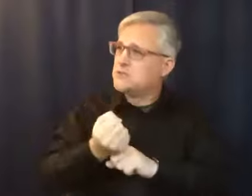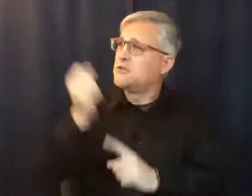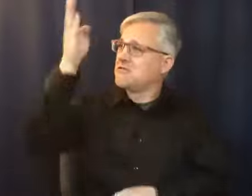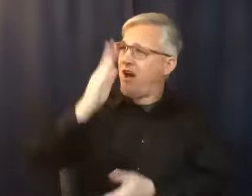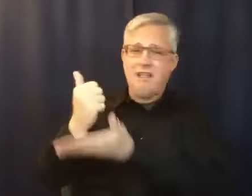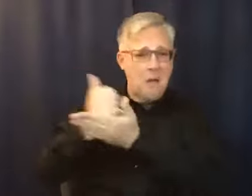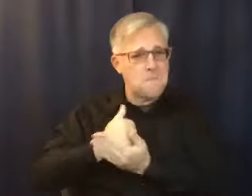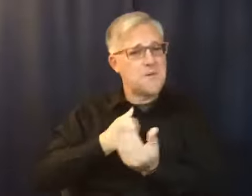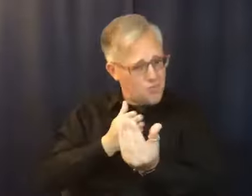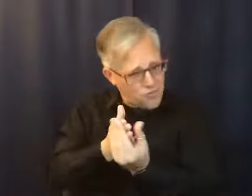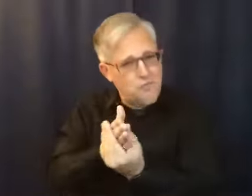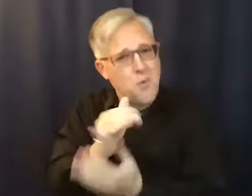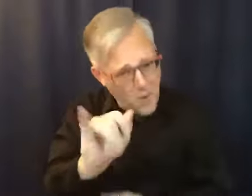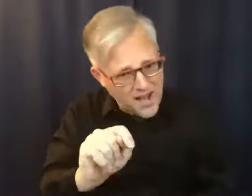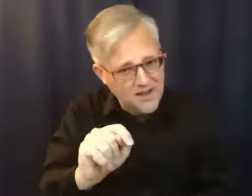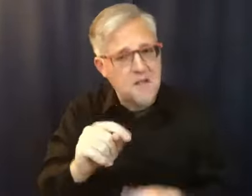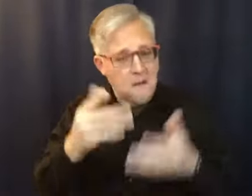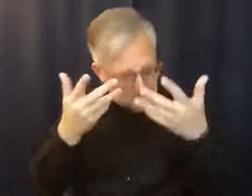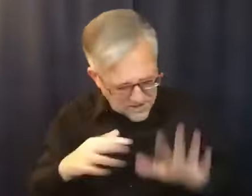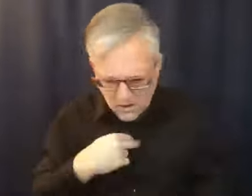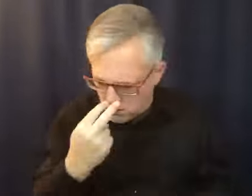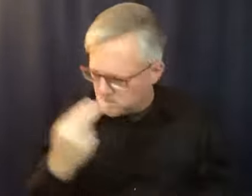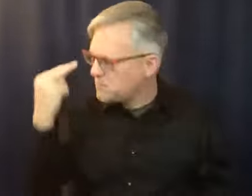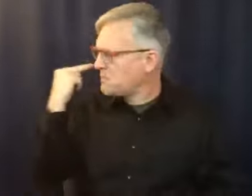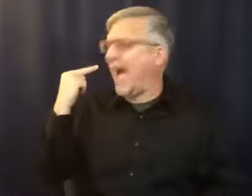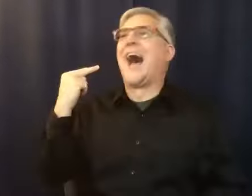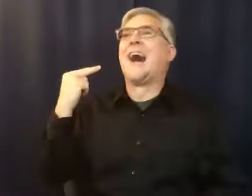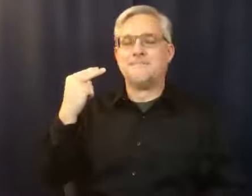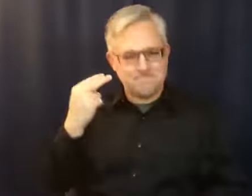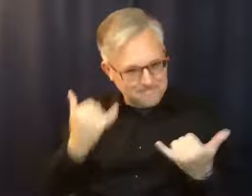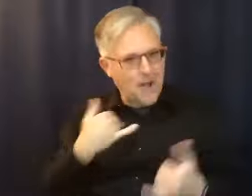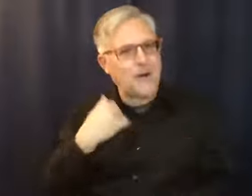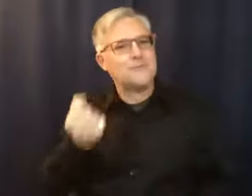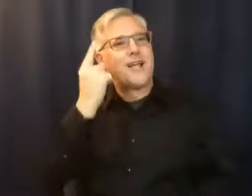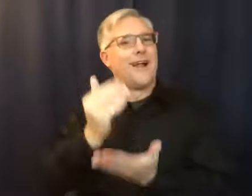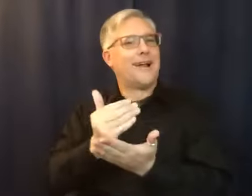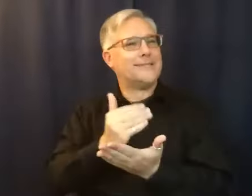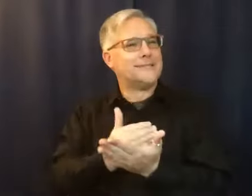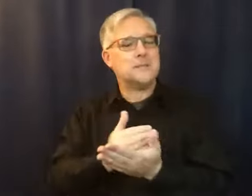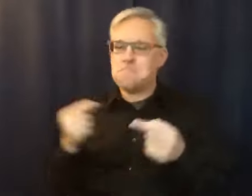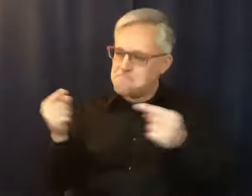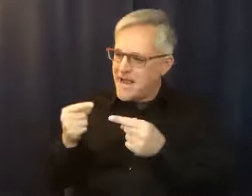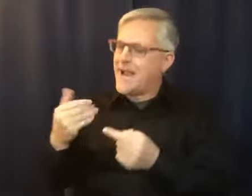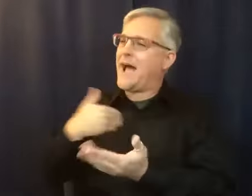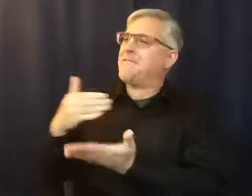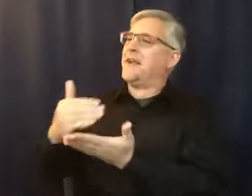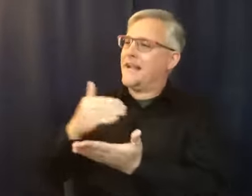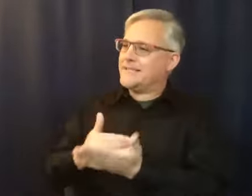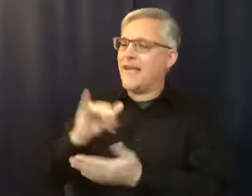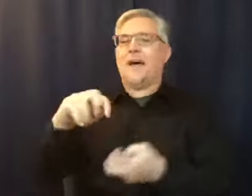on the other side, I look back and say, Oh, now I understand that. Now I understand that pain. Now I understand that difficulty. Now I understand